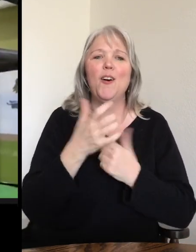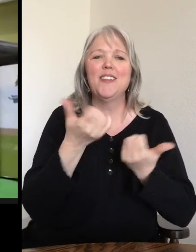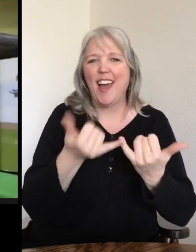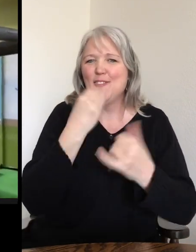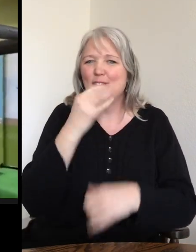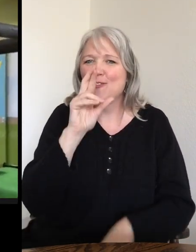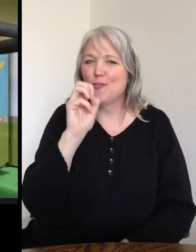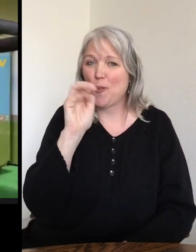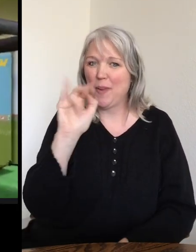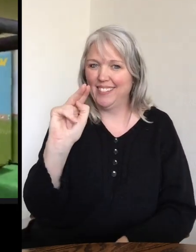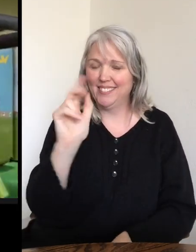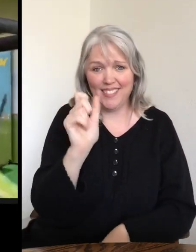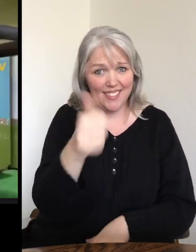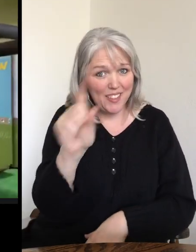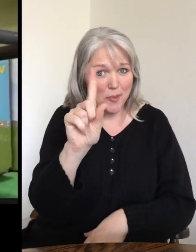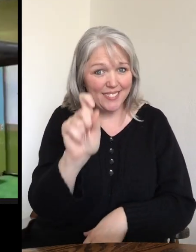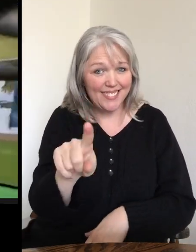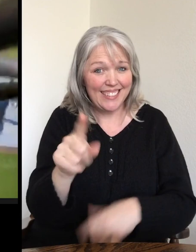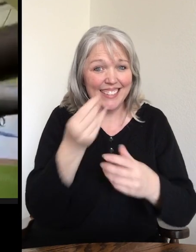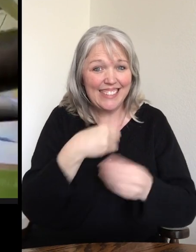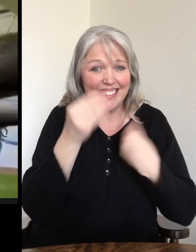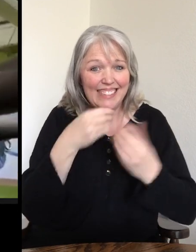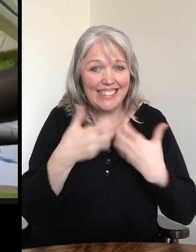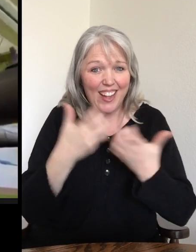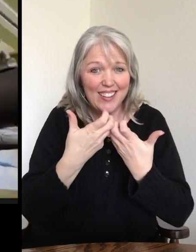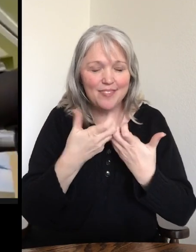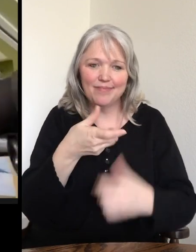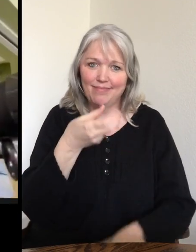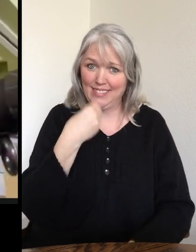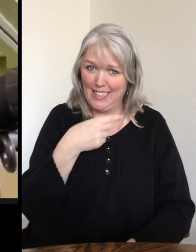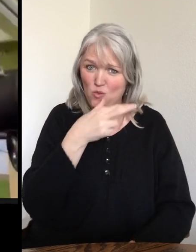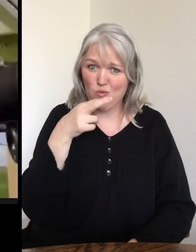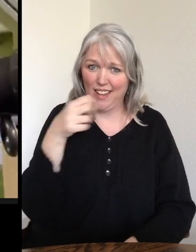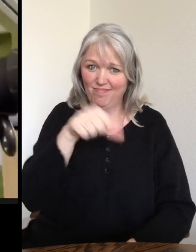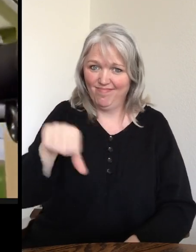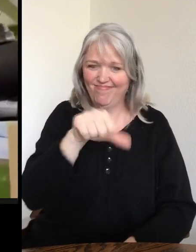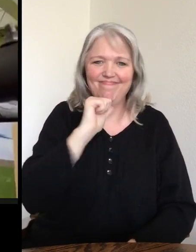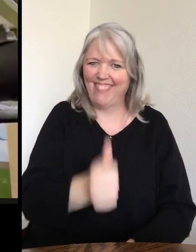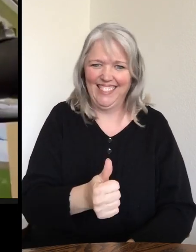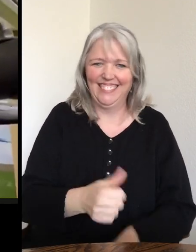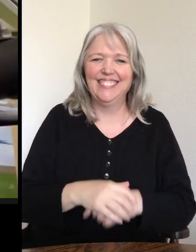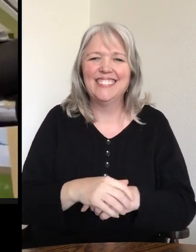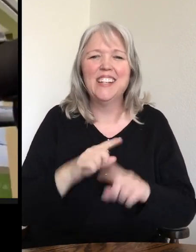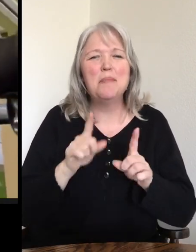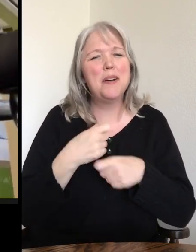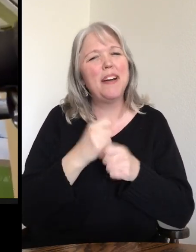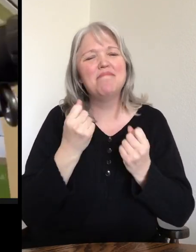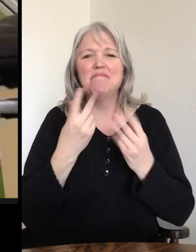romaine. Anybody eating salad at home? He does his without ranch dressing. But he makes all kinds of little